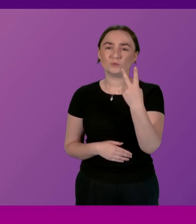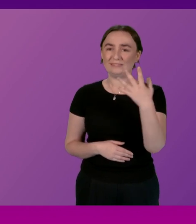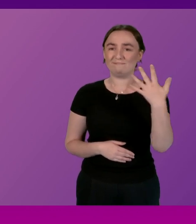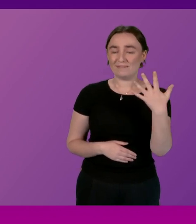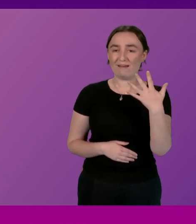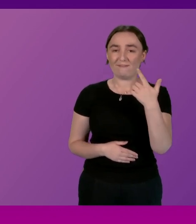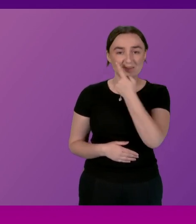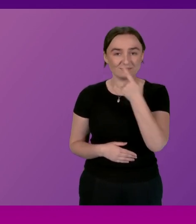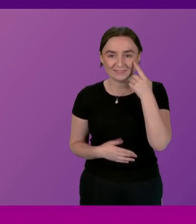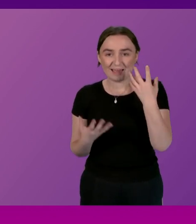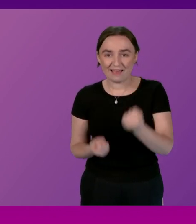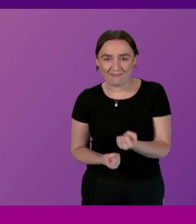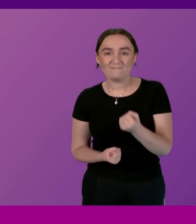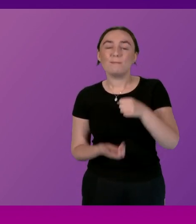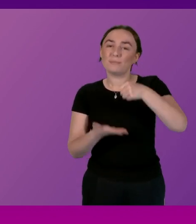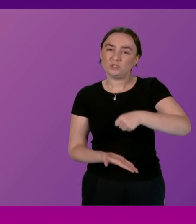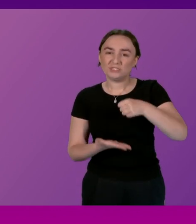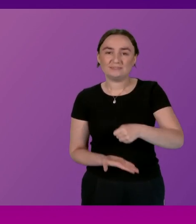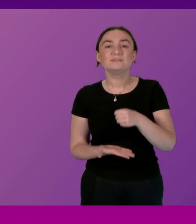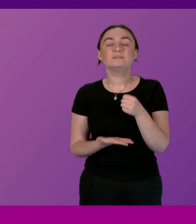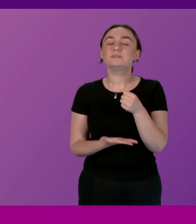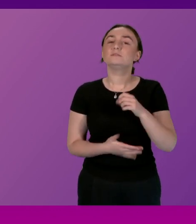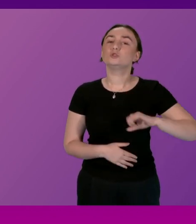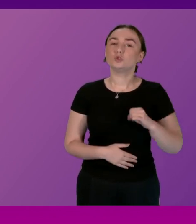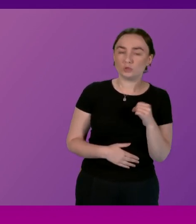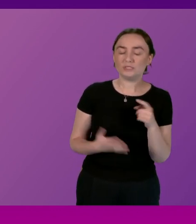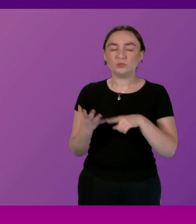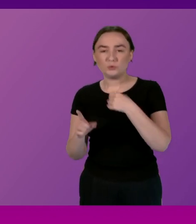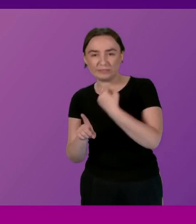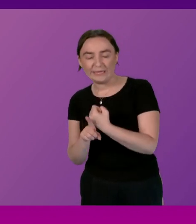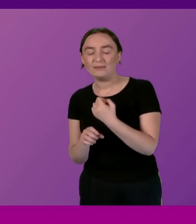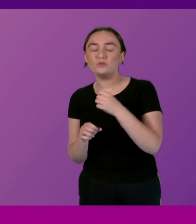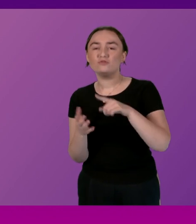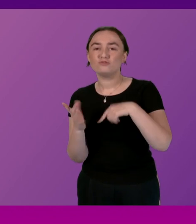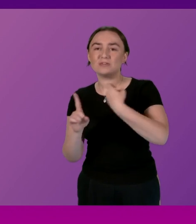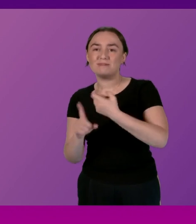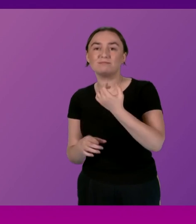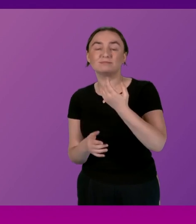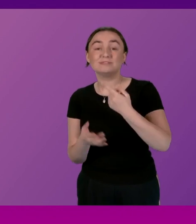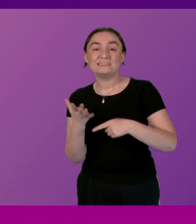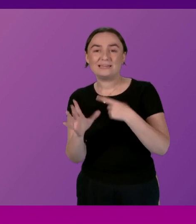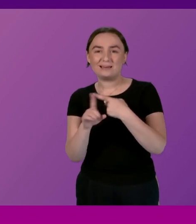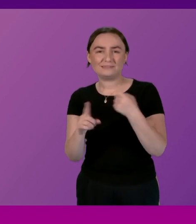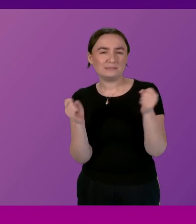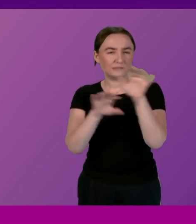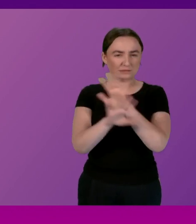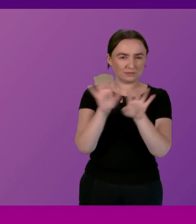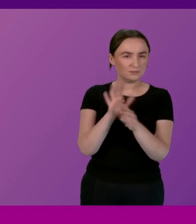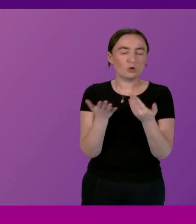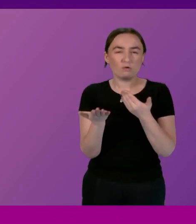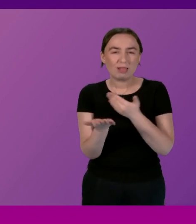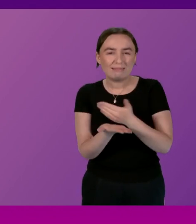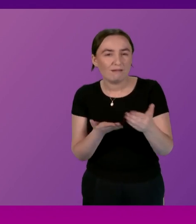and Scottish tax systems are complex and disjointed and disjointed no clear progressivity in either for